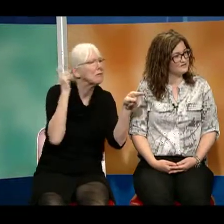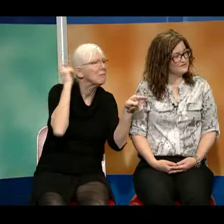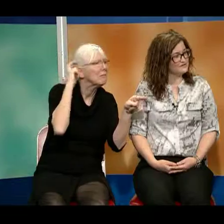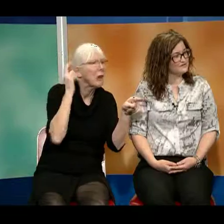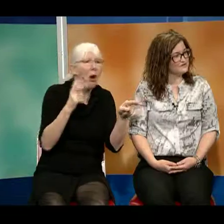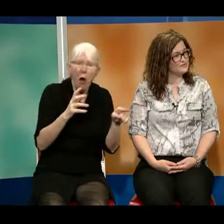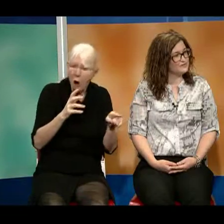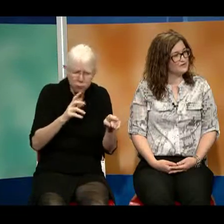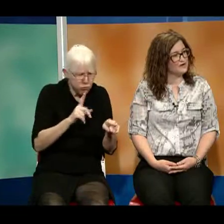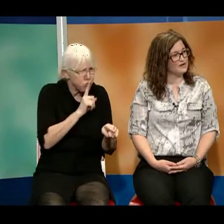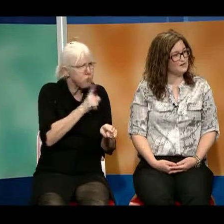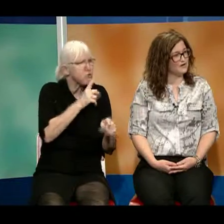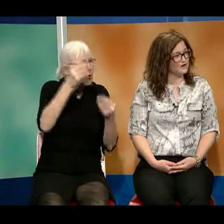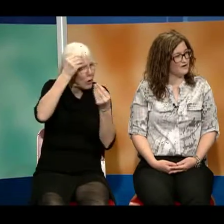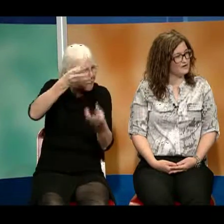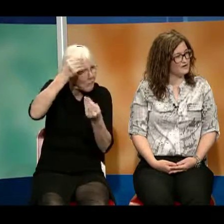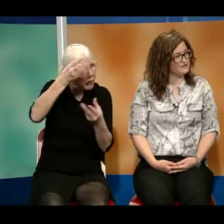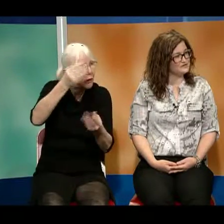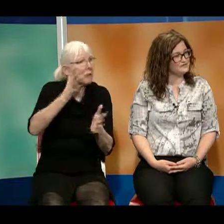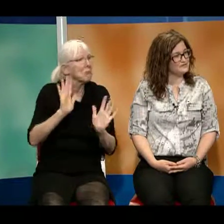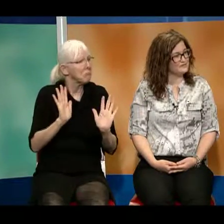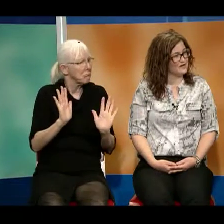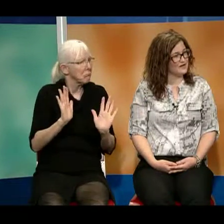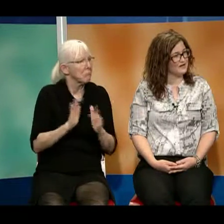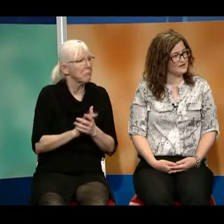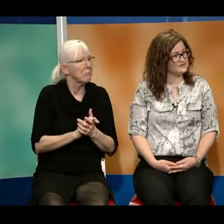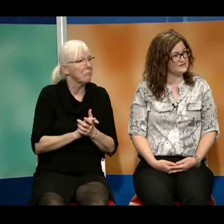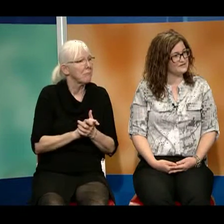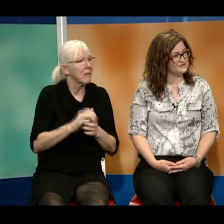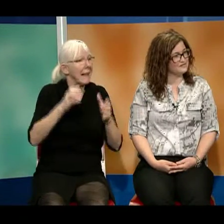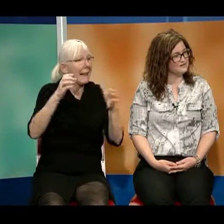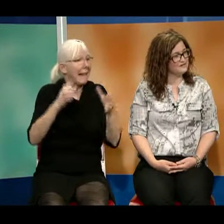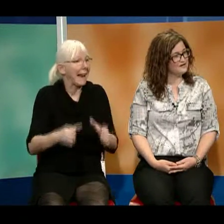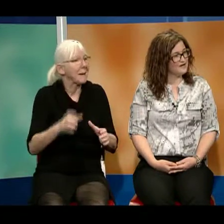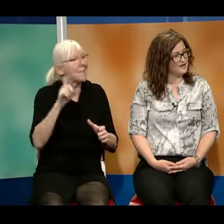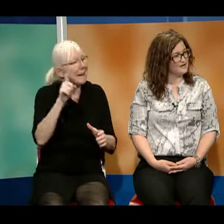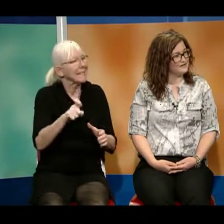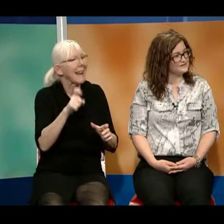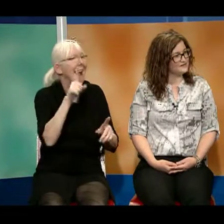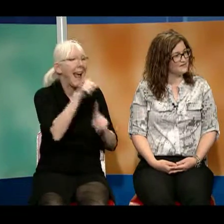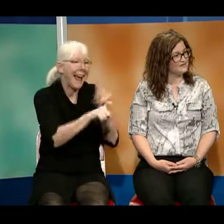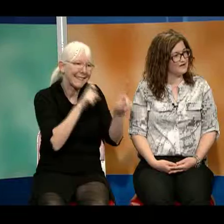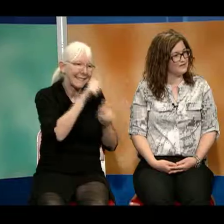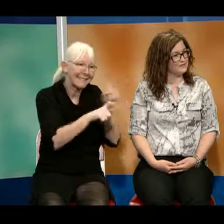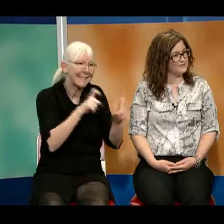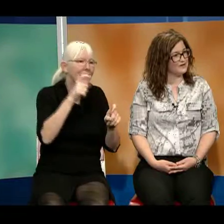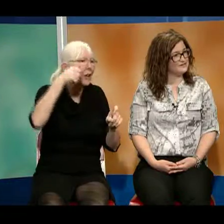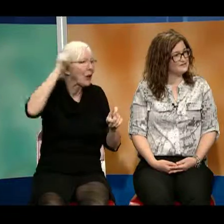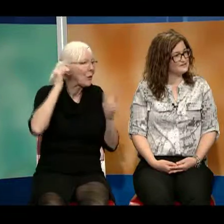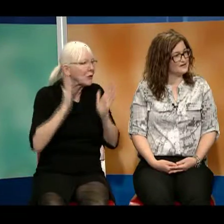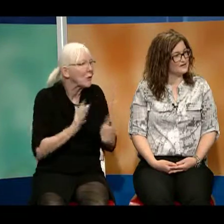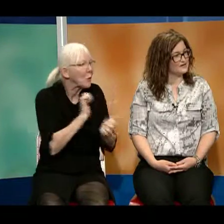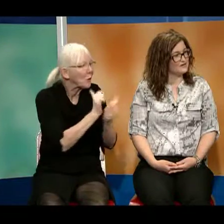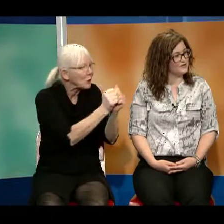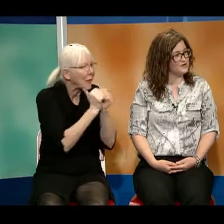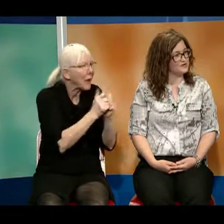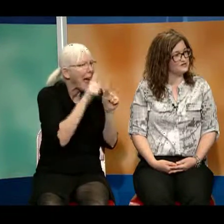So, really working with your audiologist in making that decision and finding the best communication